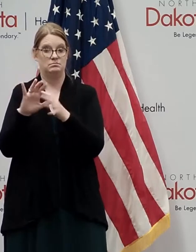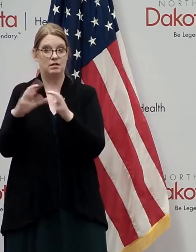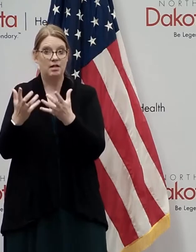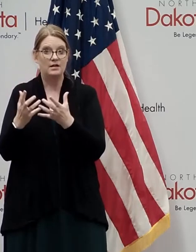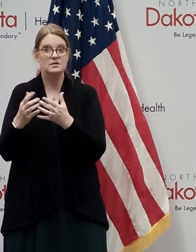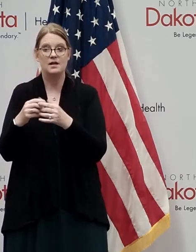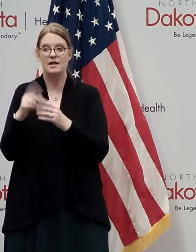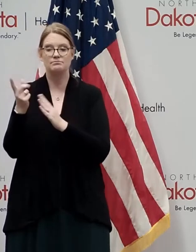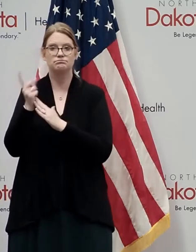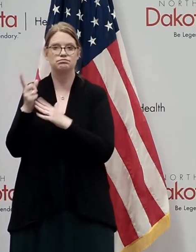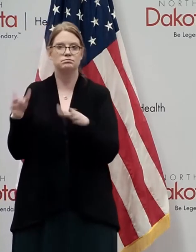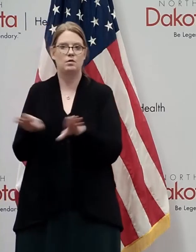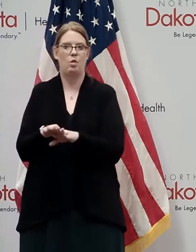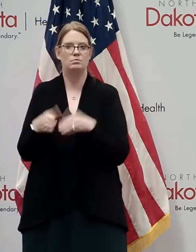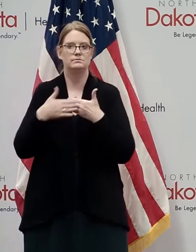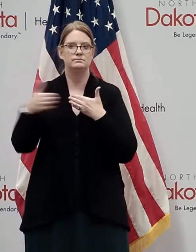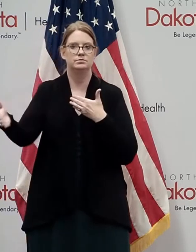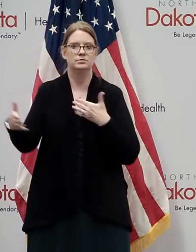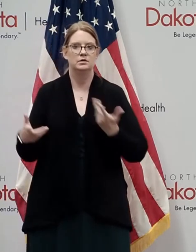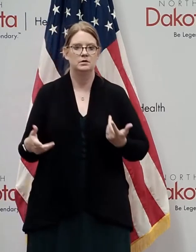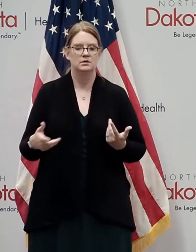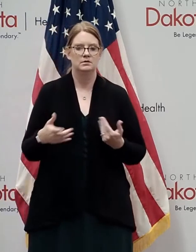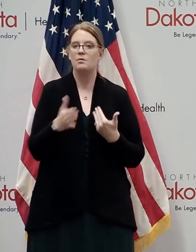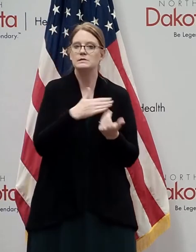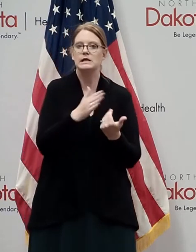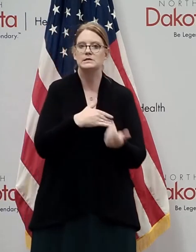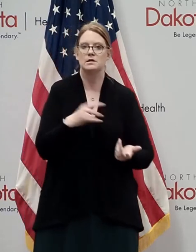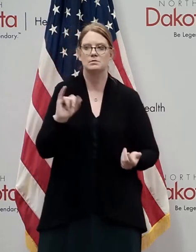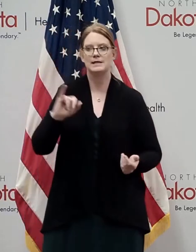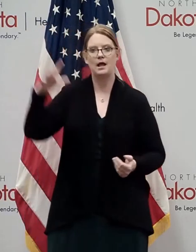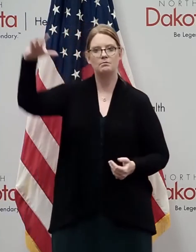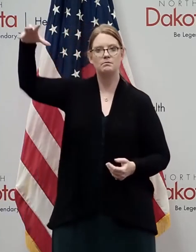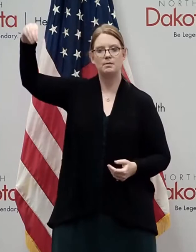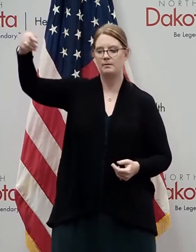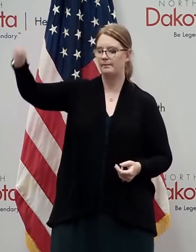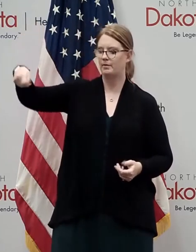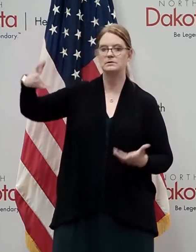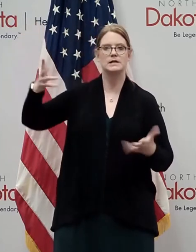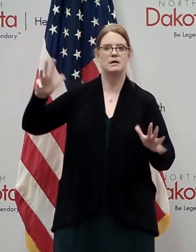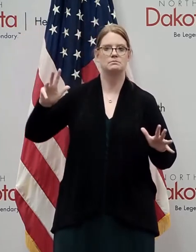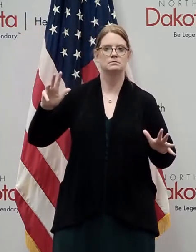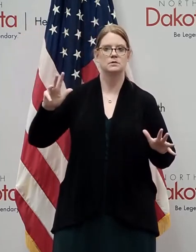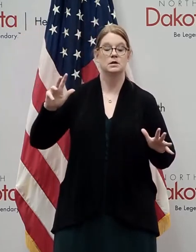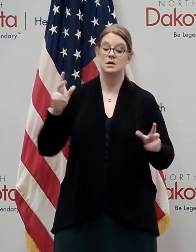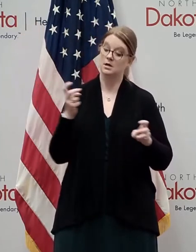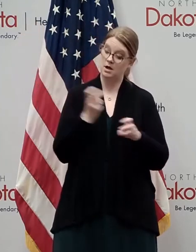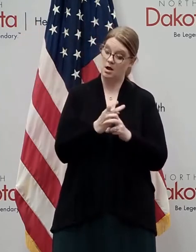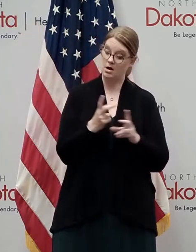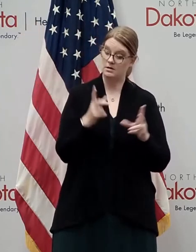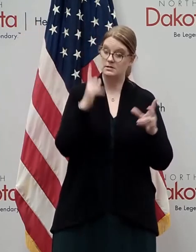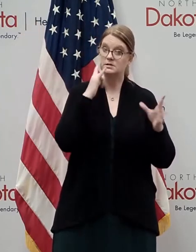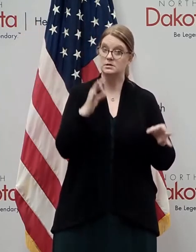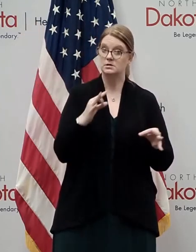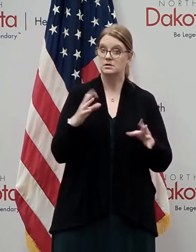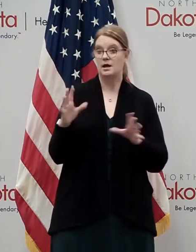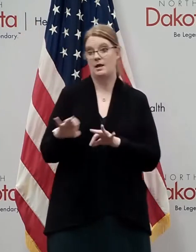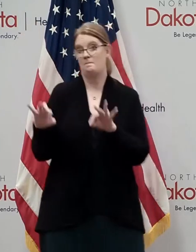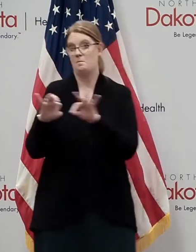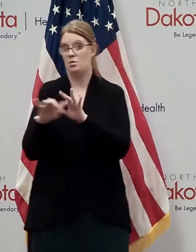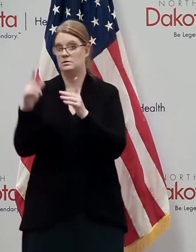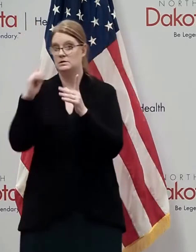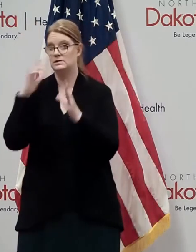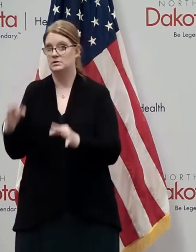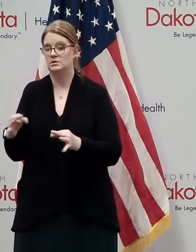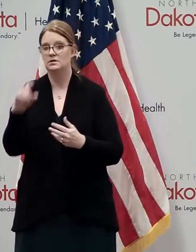That was the easy part. It was a hard decision, important, difficult decision. Reopening the schools is going to be